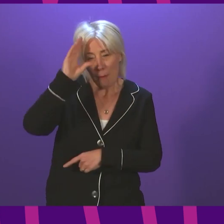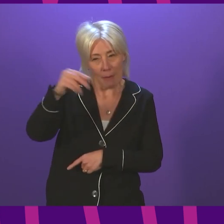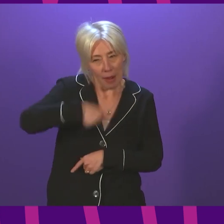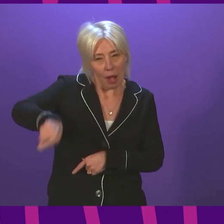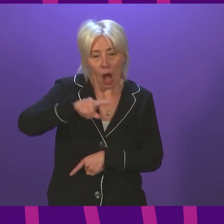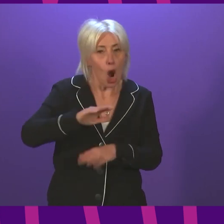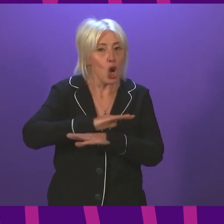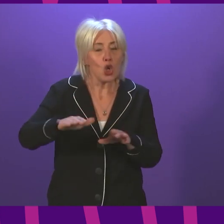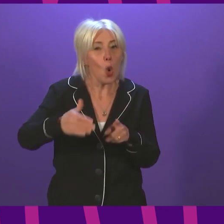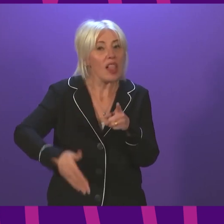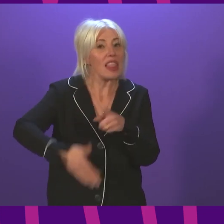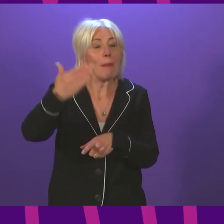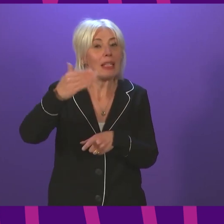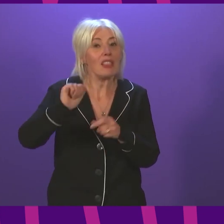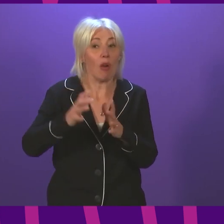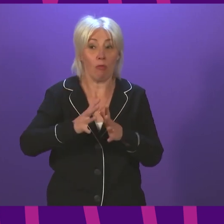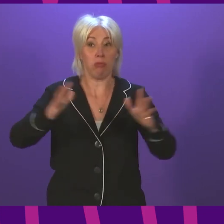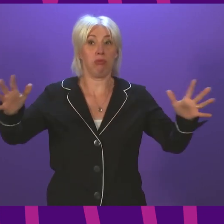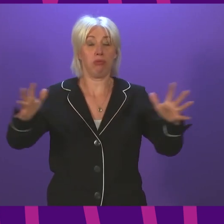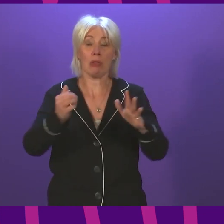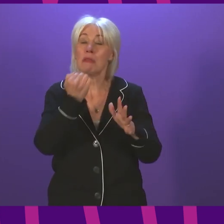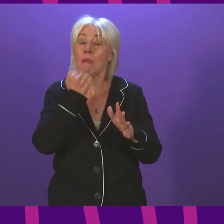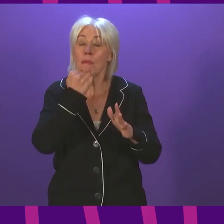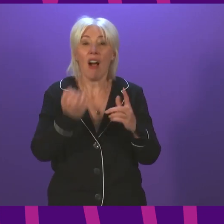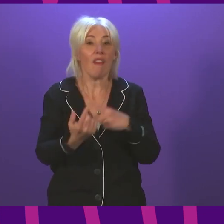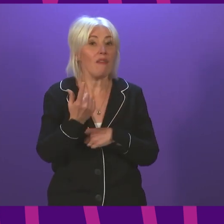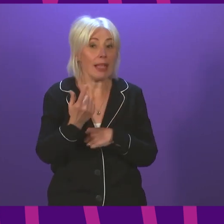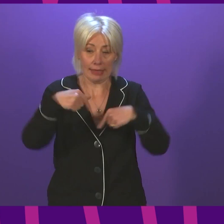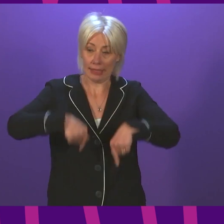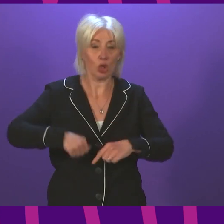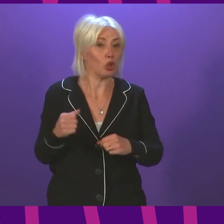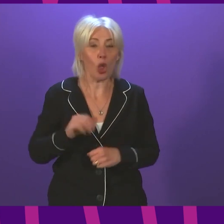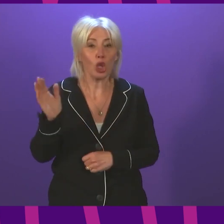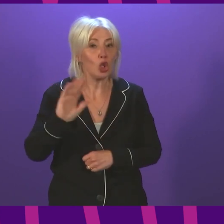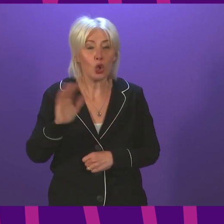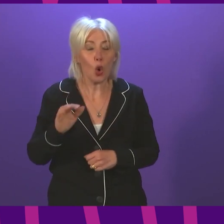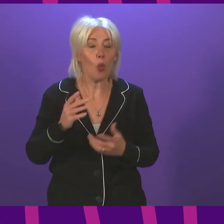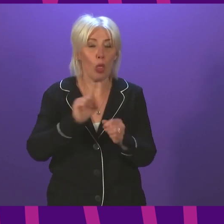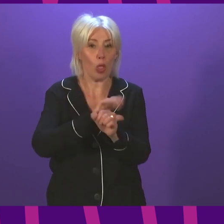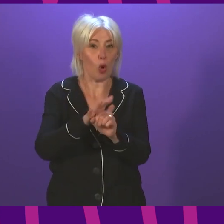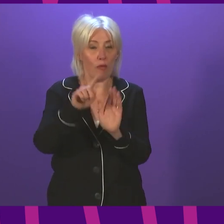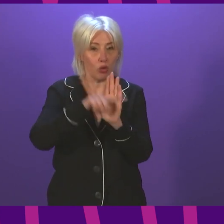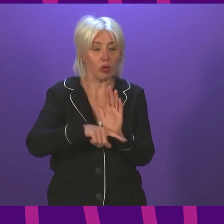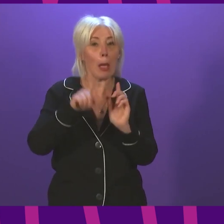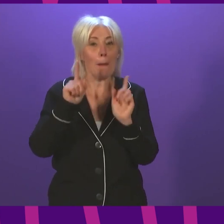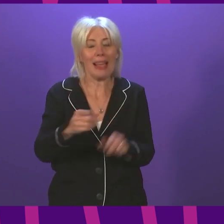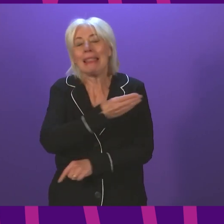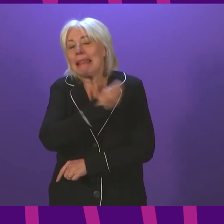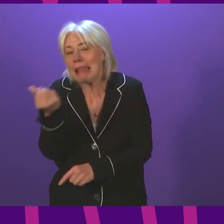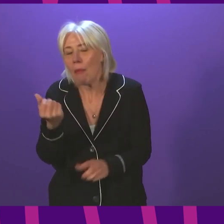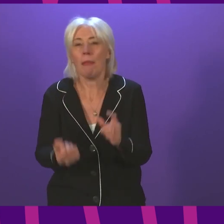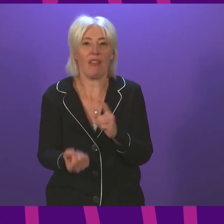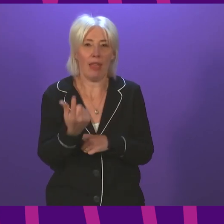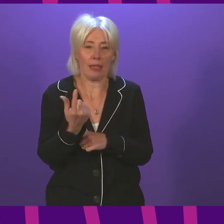no limits on the size of events that can take place in Scotland as a result of COVID rules. Of course, certain events